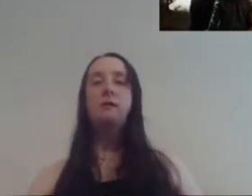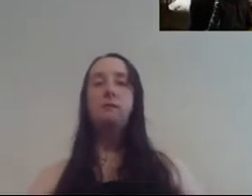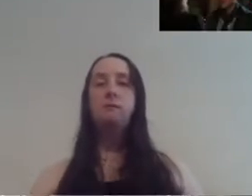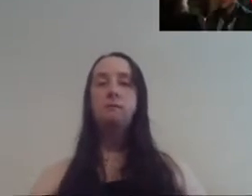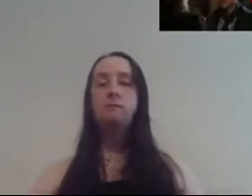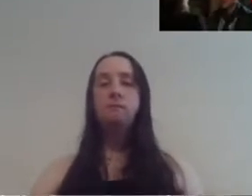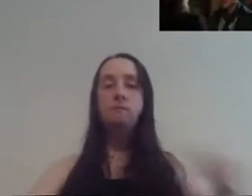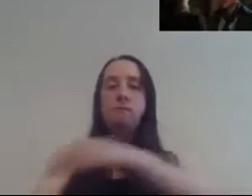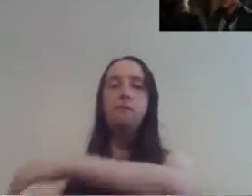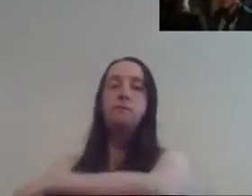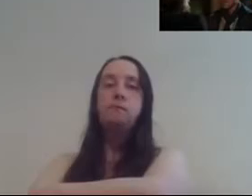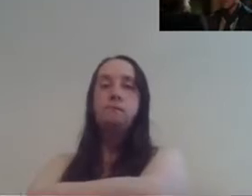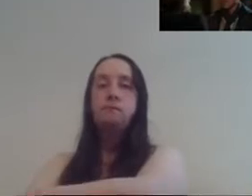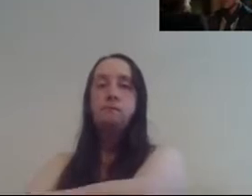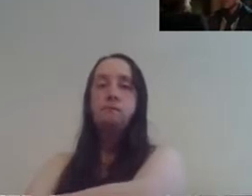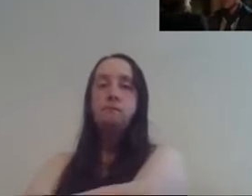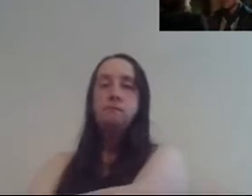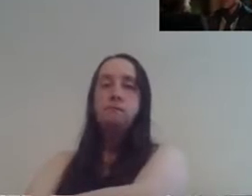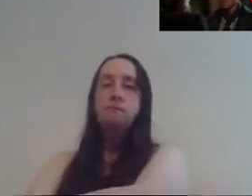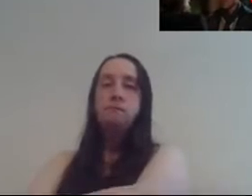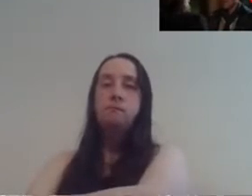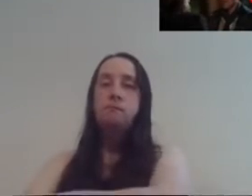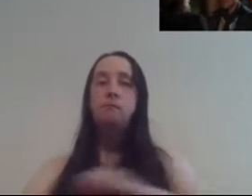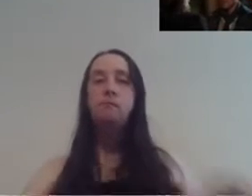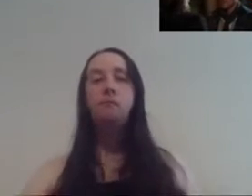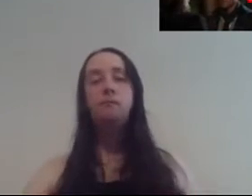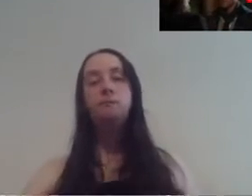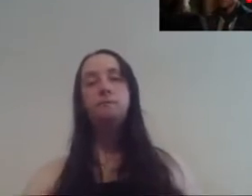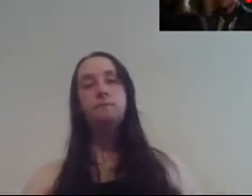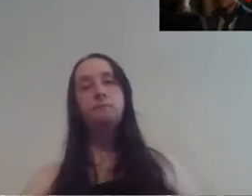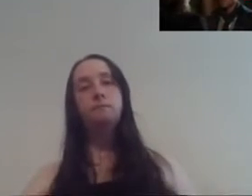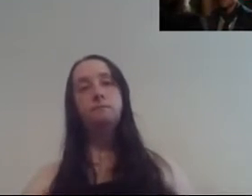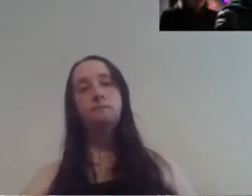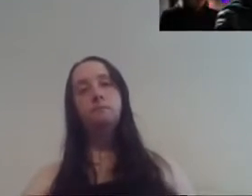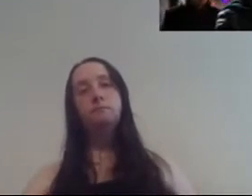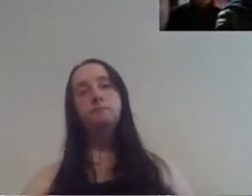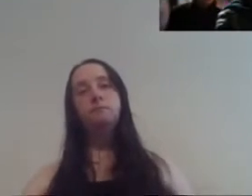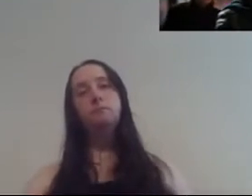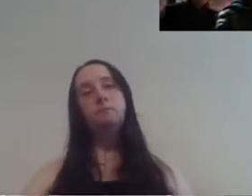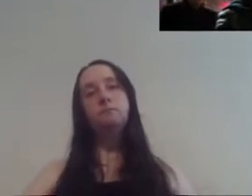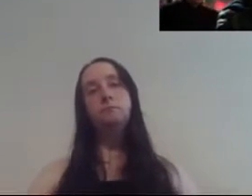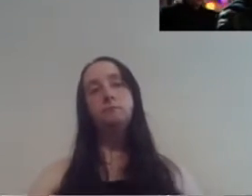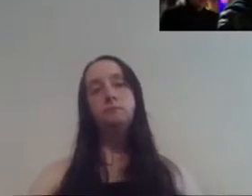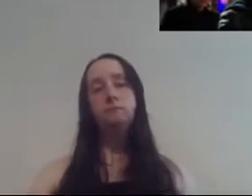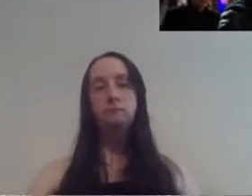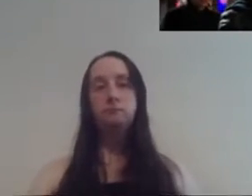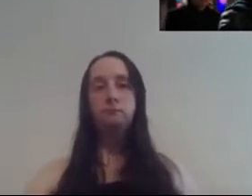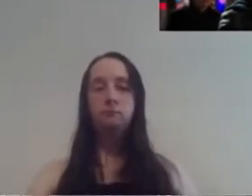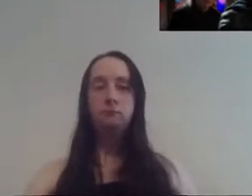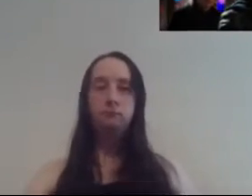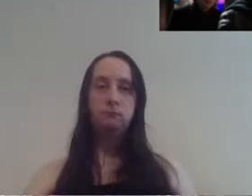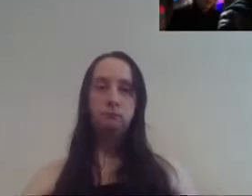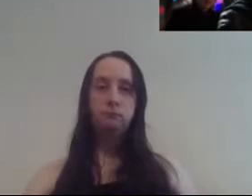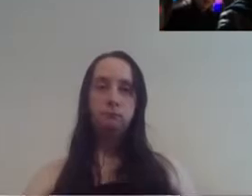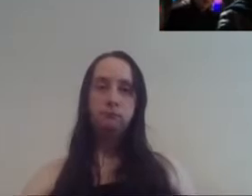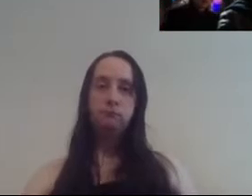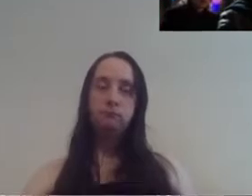don't know well maybe you should take a piece of advice from a man who has